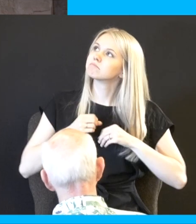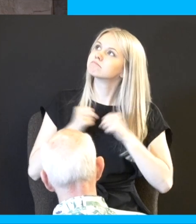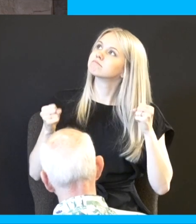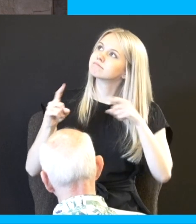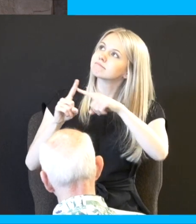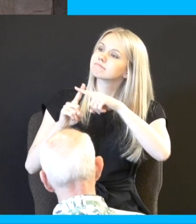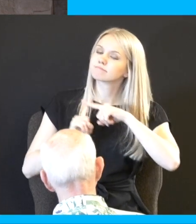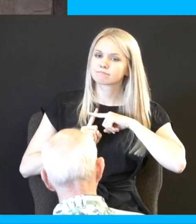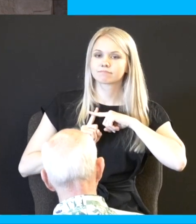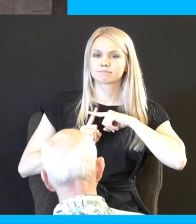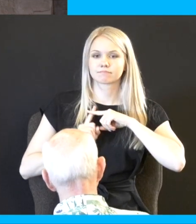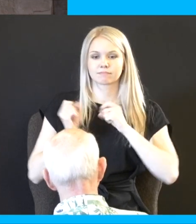let him in everything starts to change